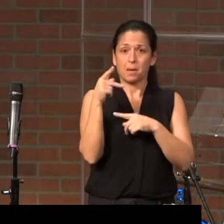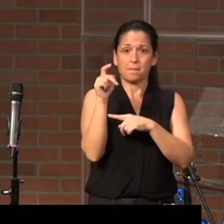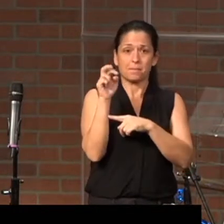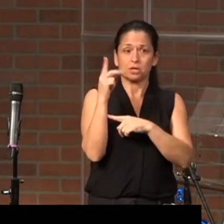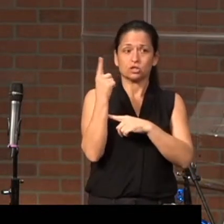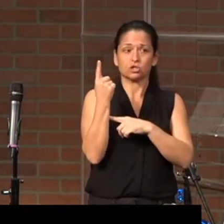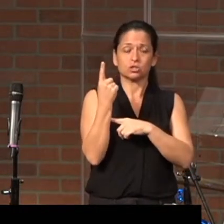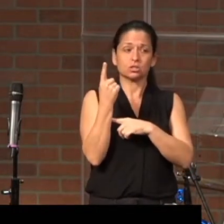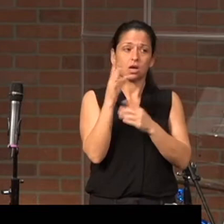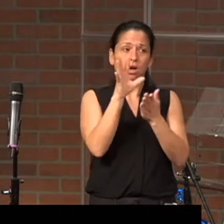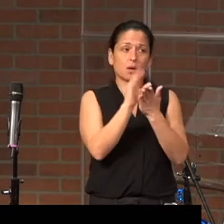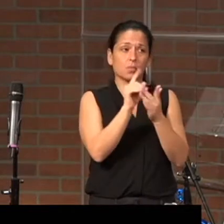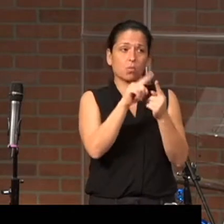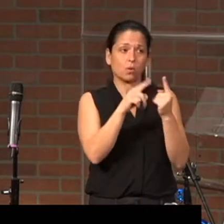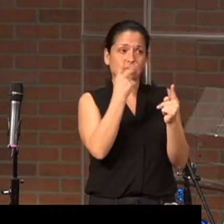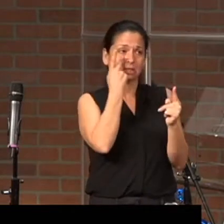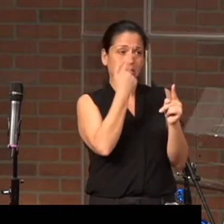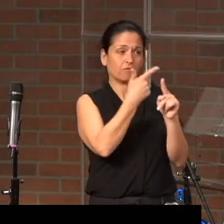he's seen in the life of Jesus.